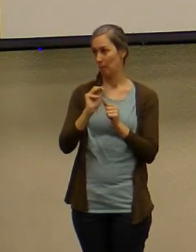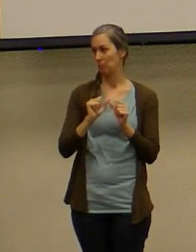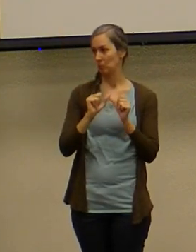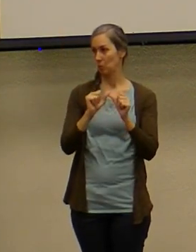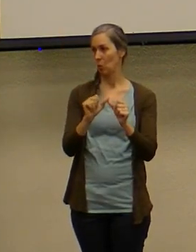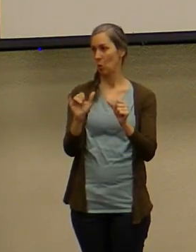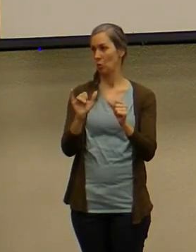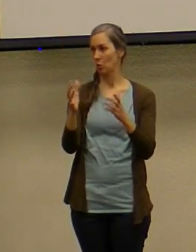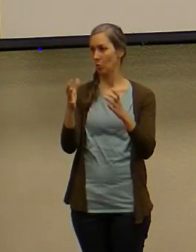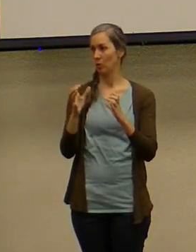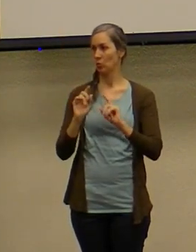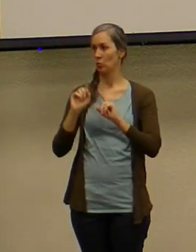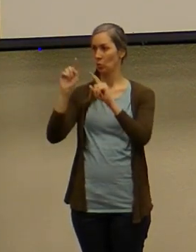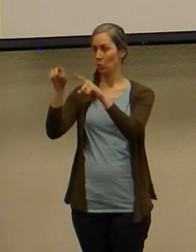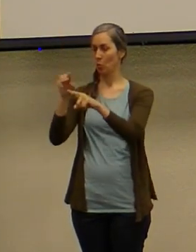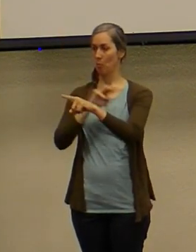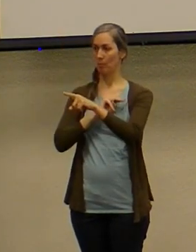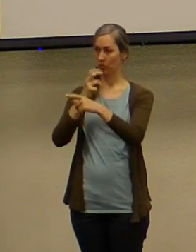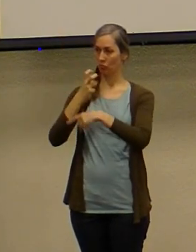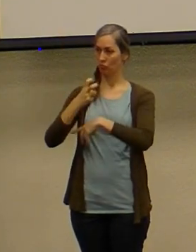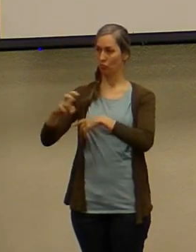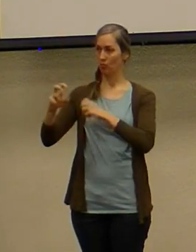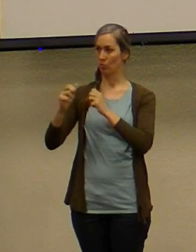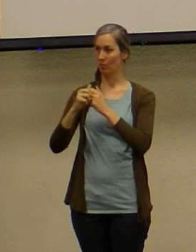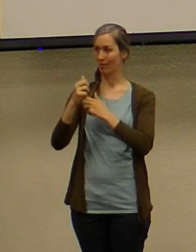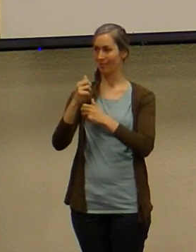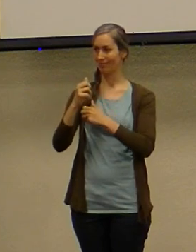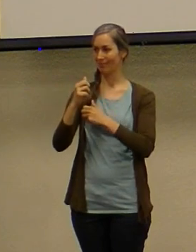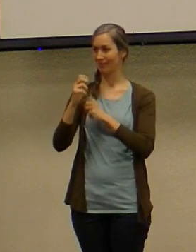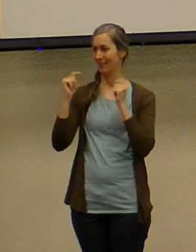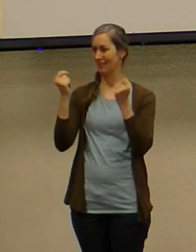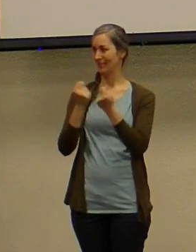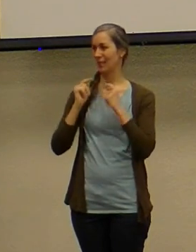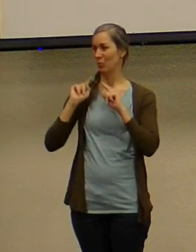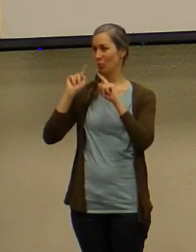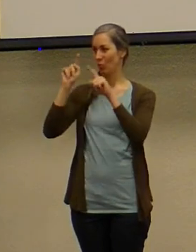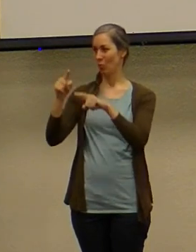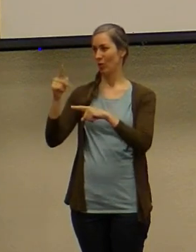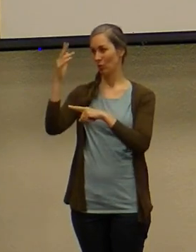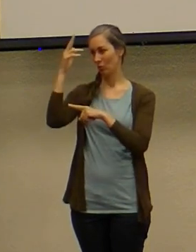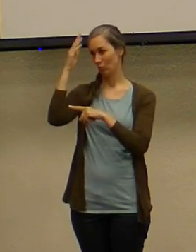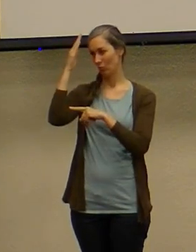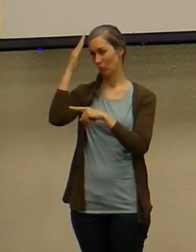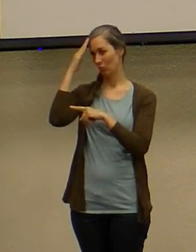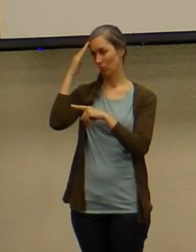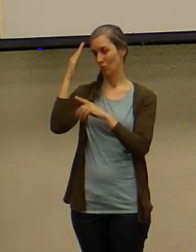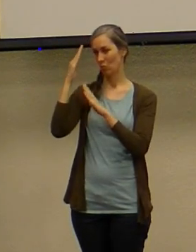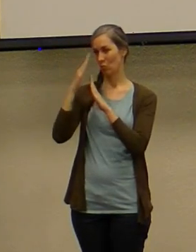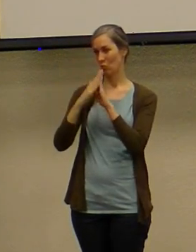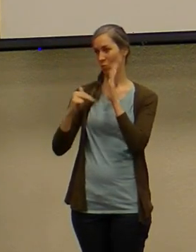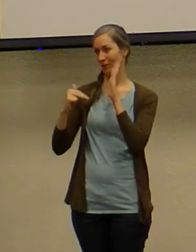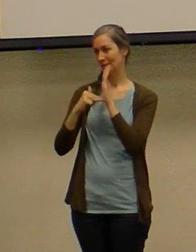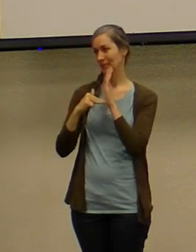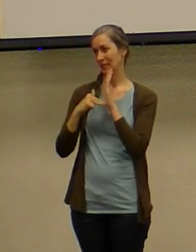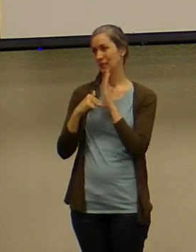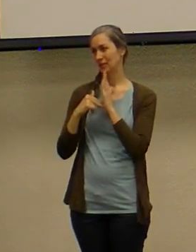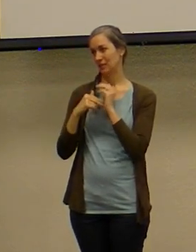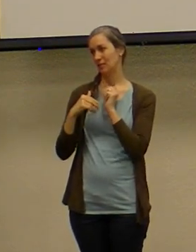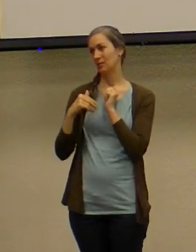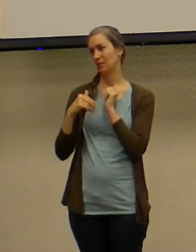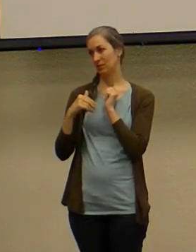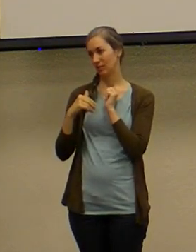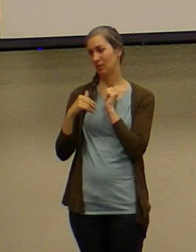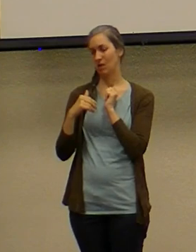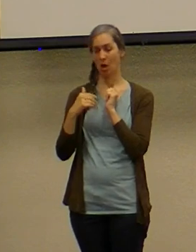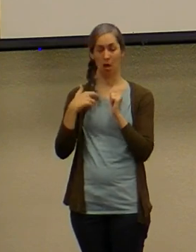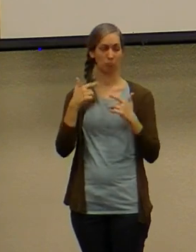mission with a team to new zealand i'm excited about that i'm excited for where you've come from and who you are and what god has been doing